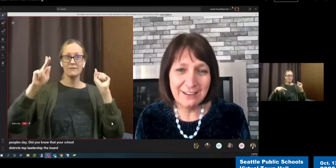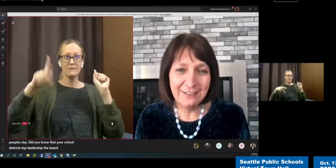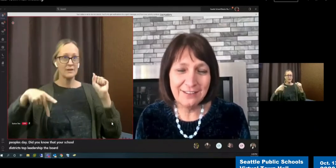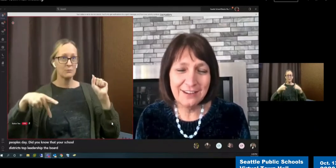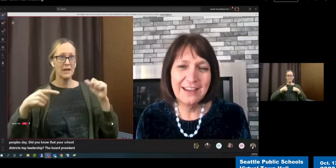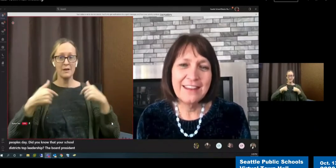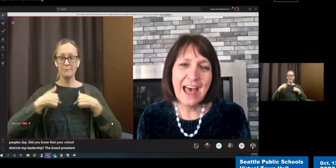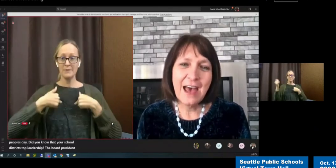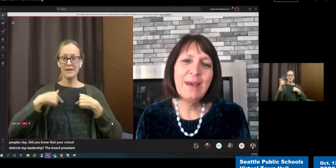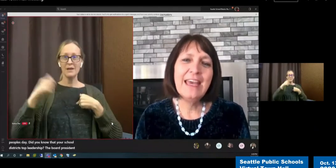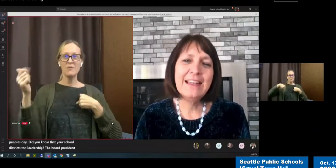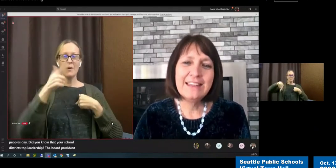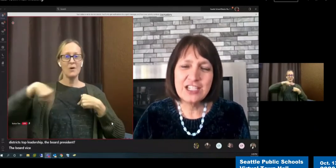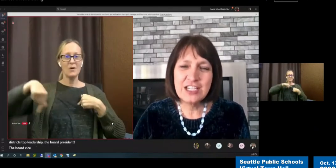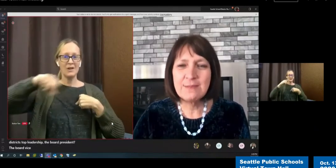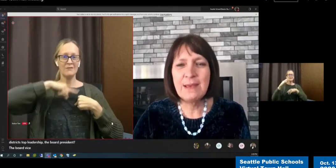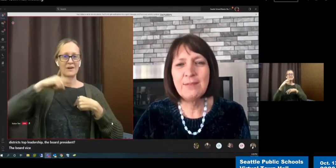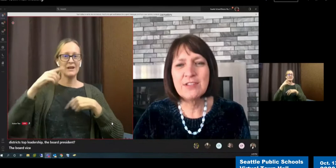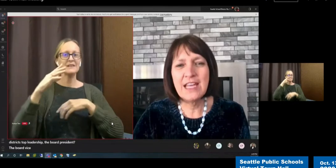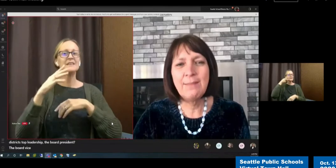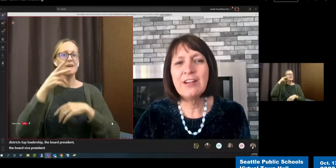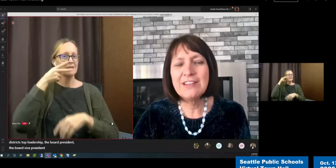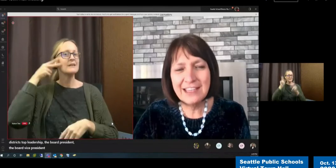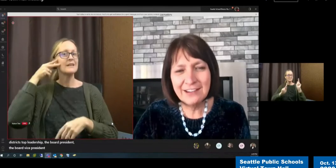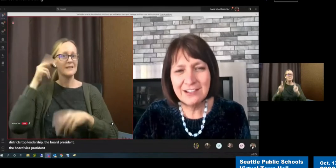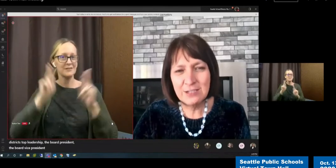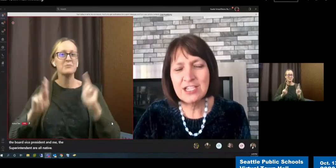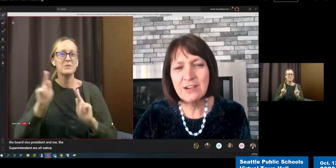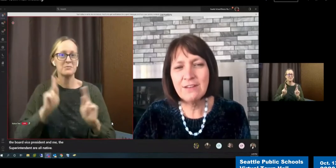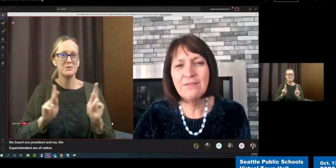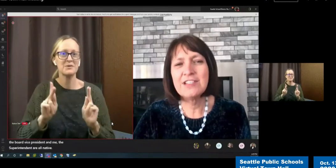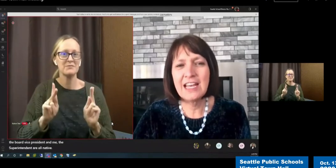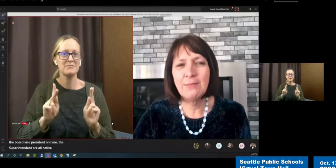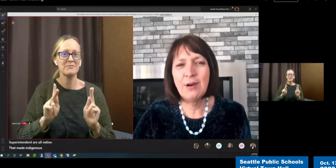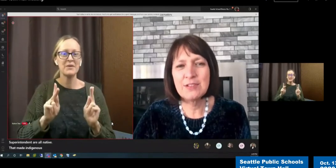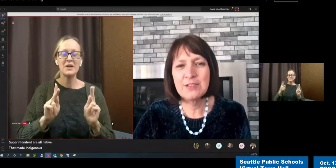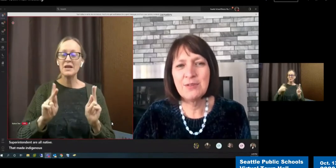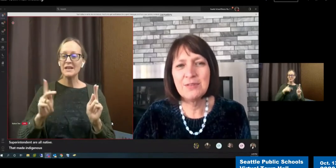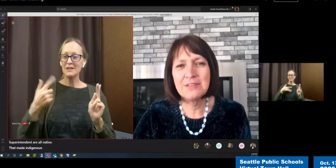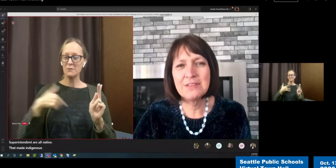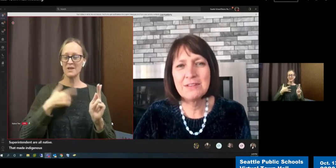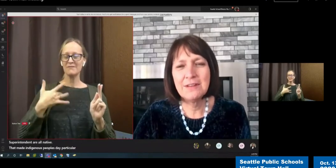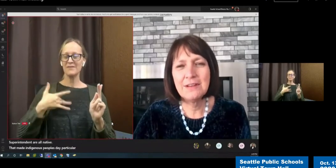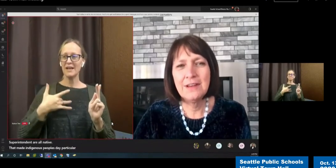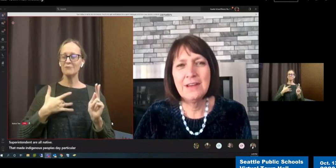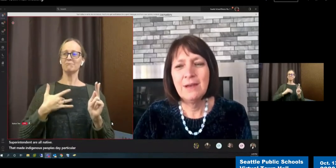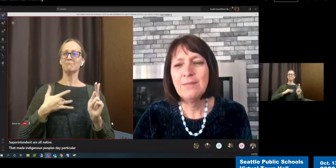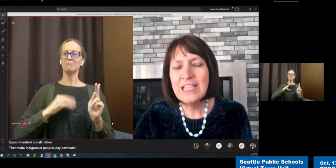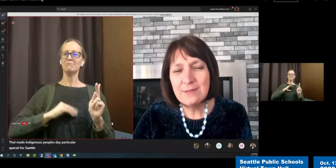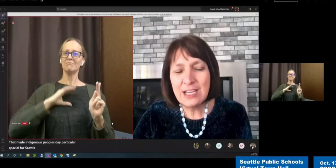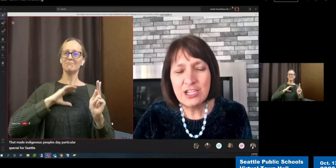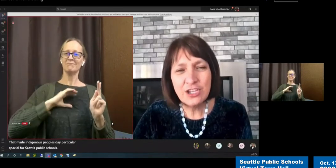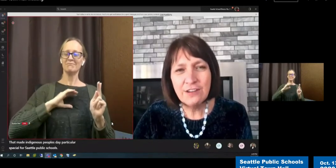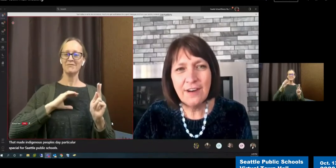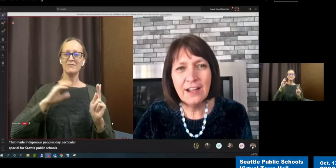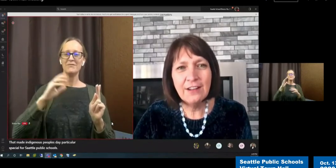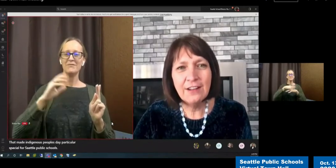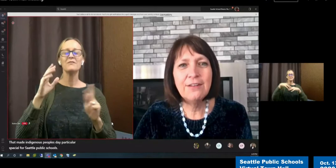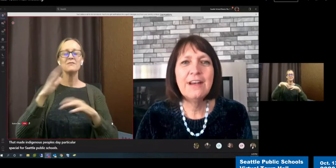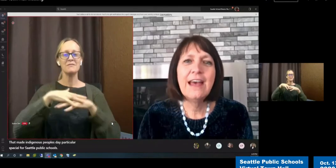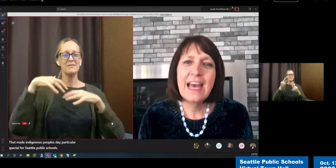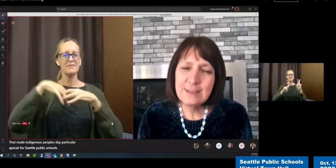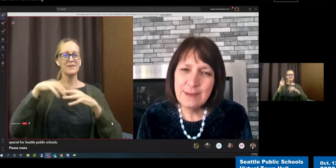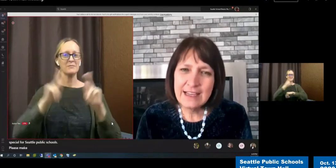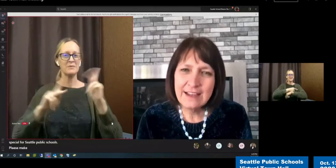native? That made Indigenous Peoples Day particularly special for Seattle Public Schools. Please make sure you follow